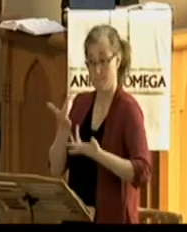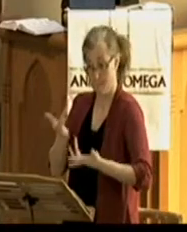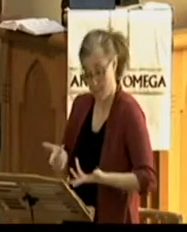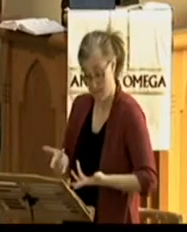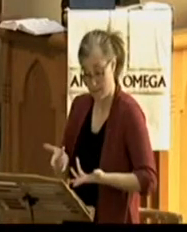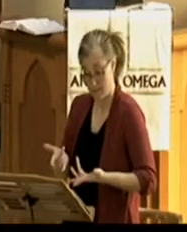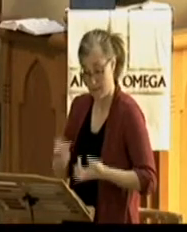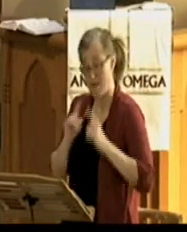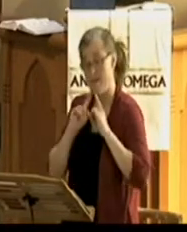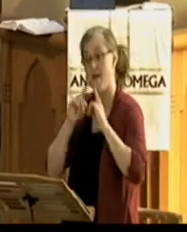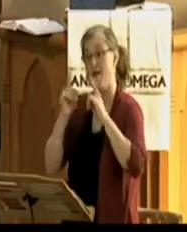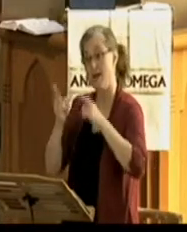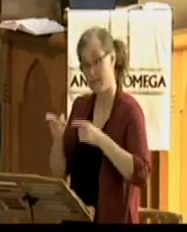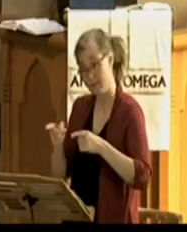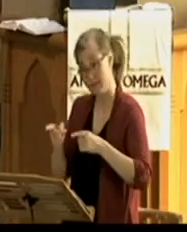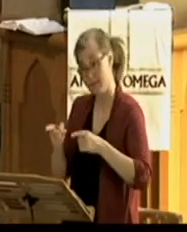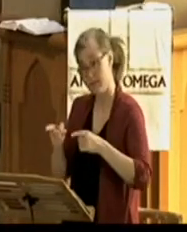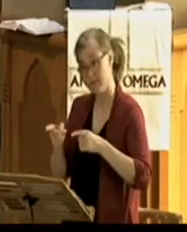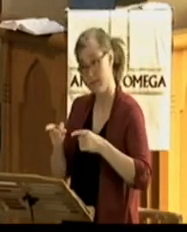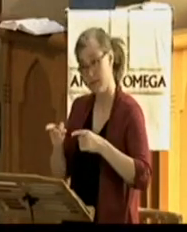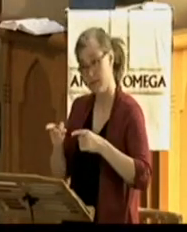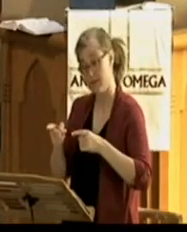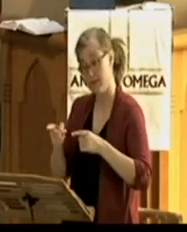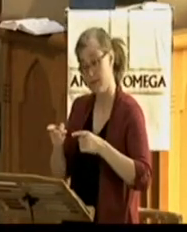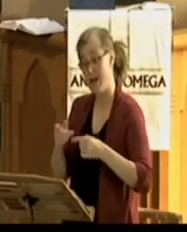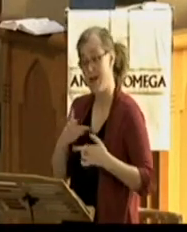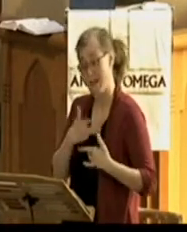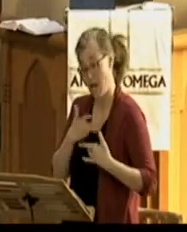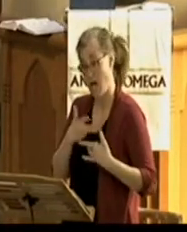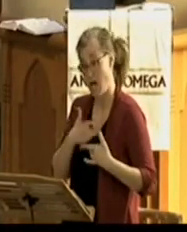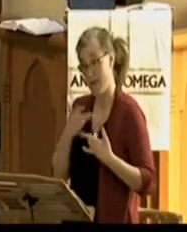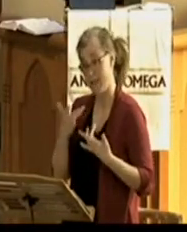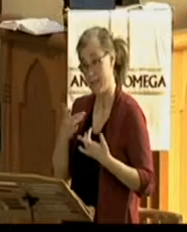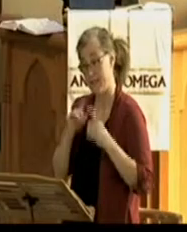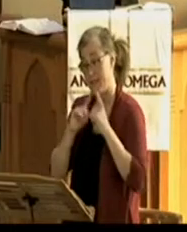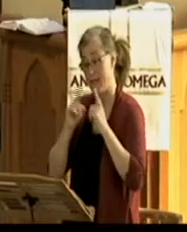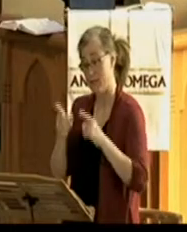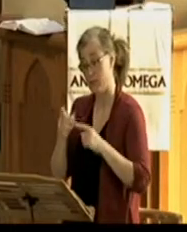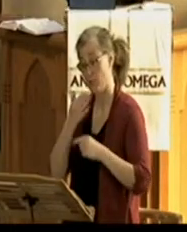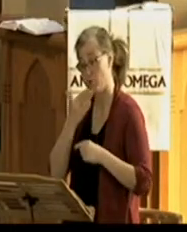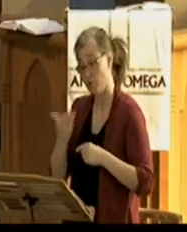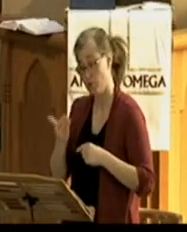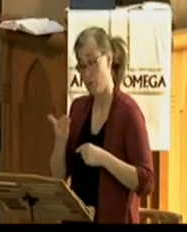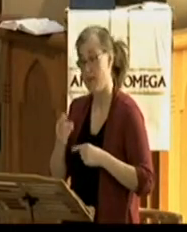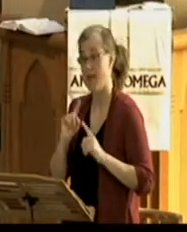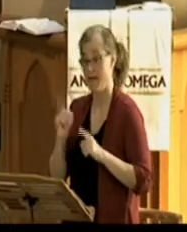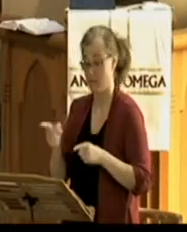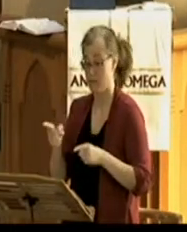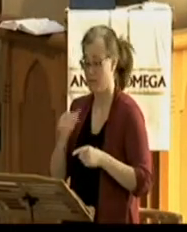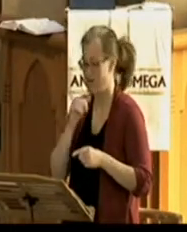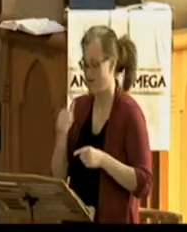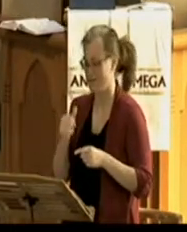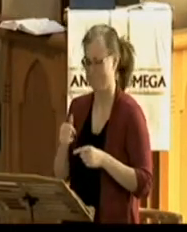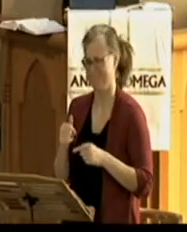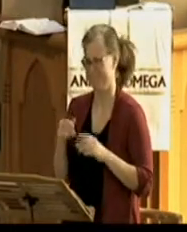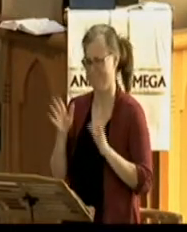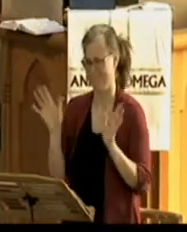See, we can never gather enough evidence to make someone believe. We can't gather enough evidence to make our own hearts believe.